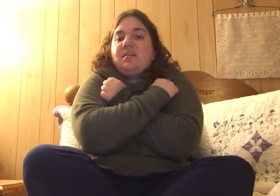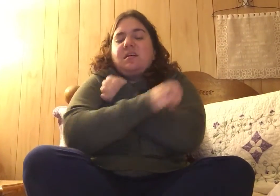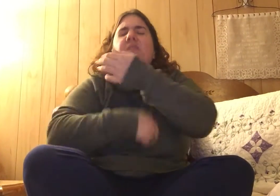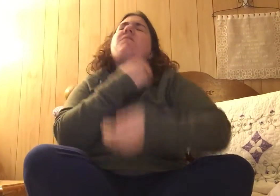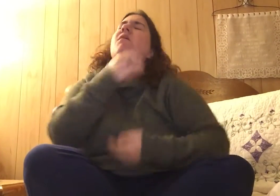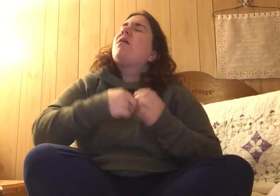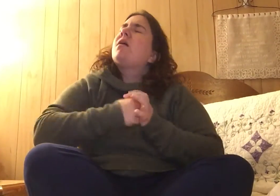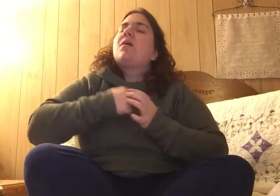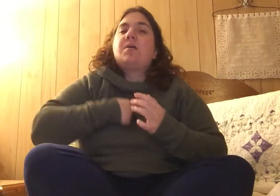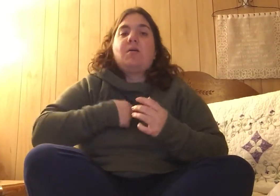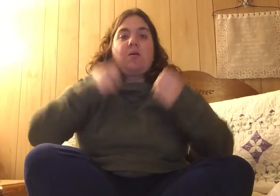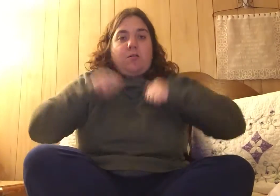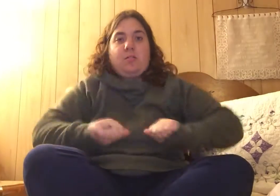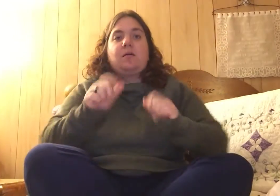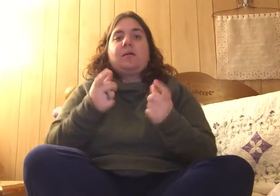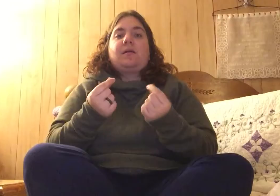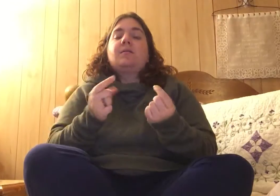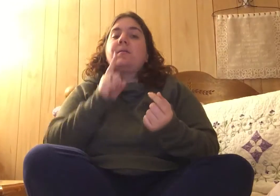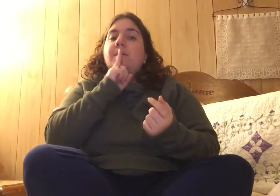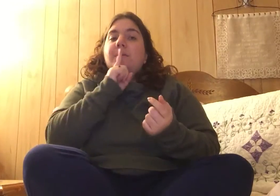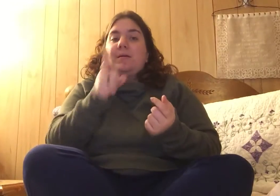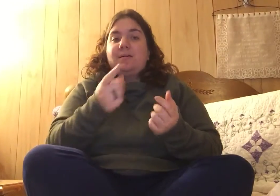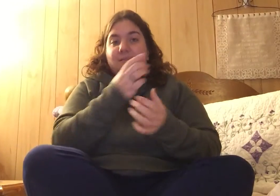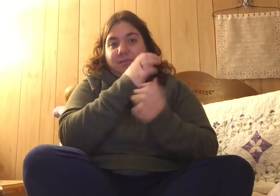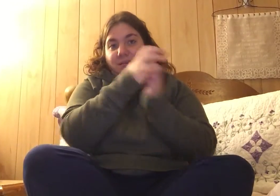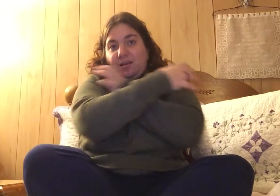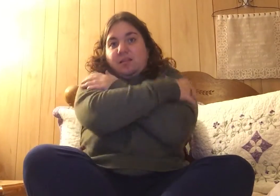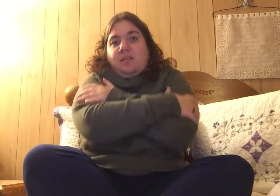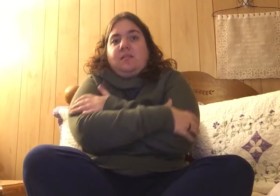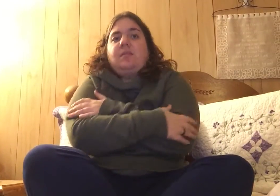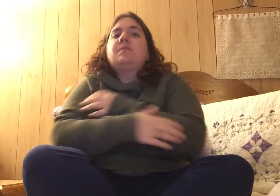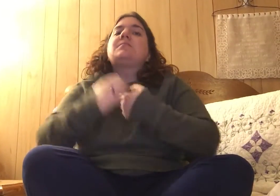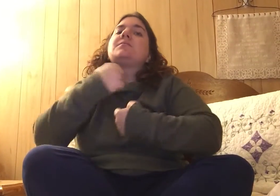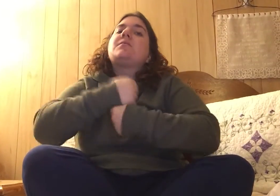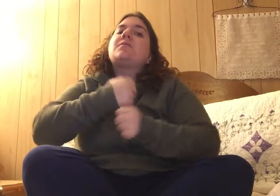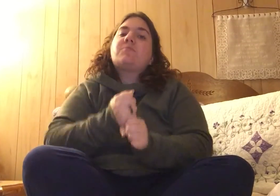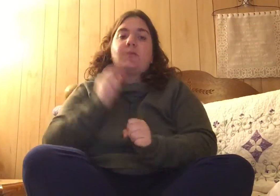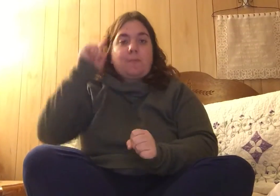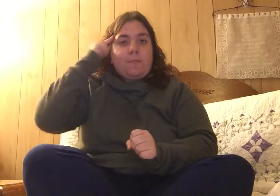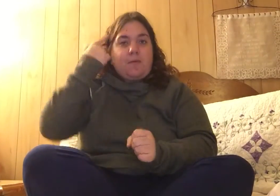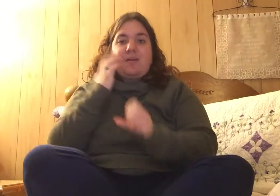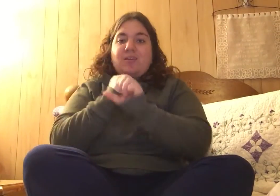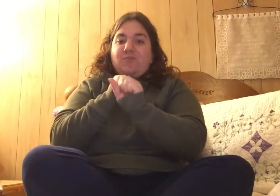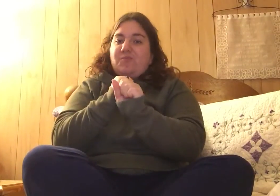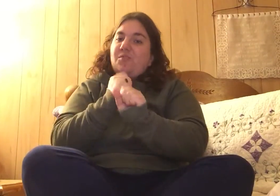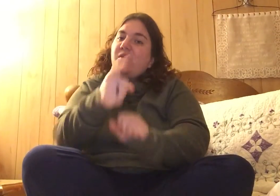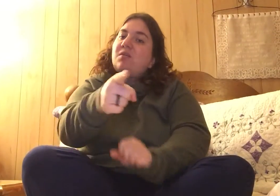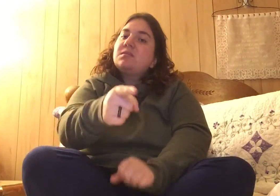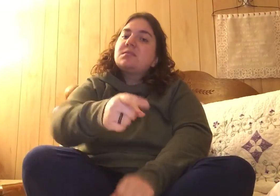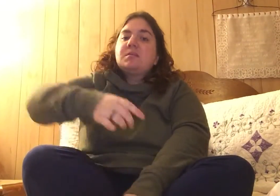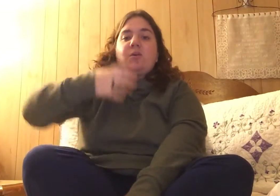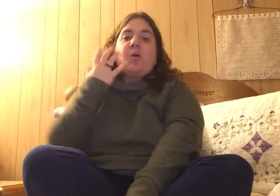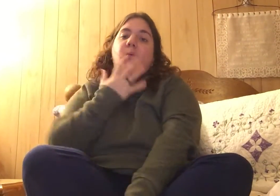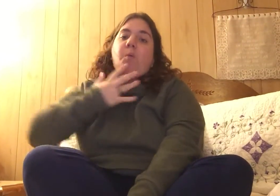love. And all I can do is say that these arms are made for holding you.